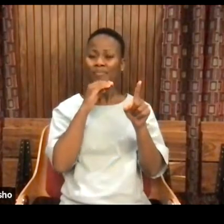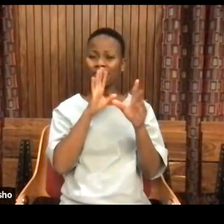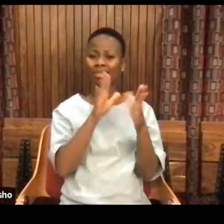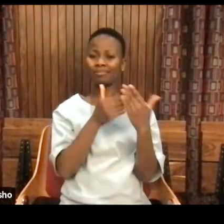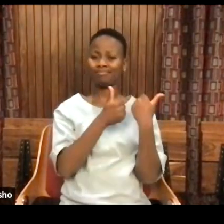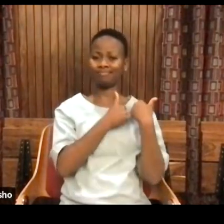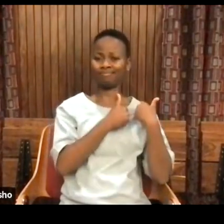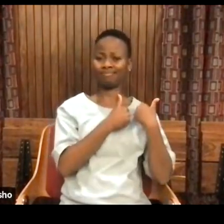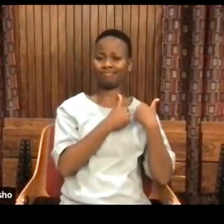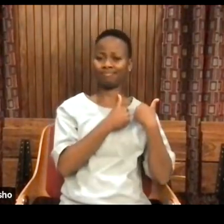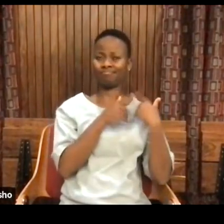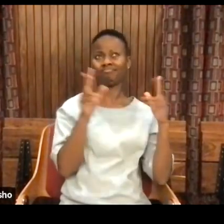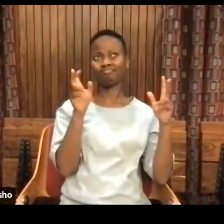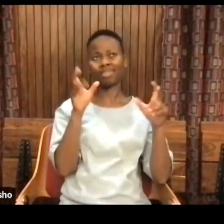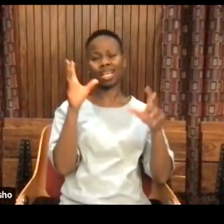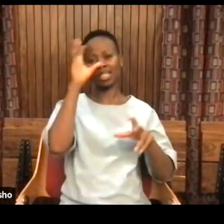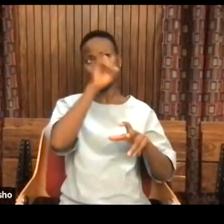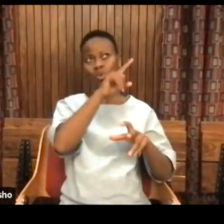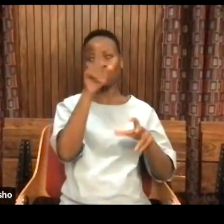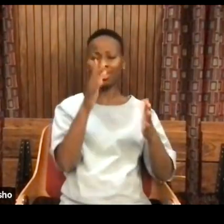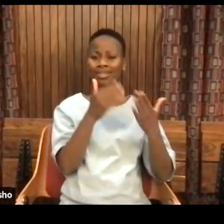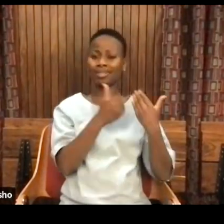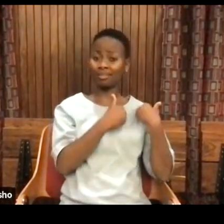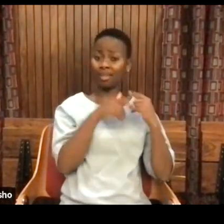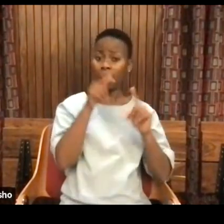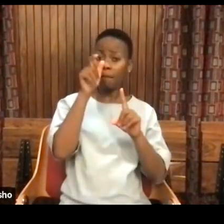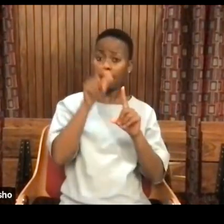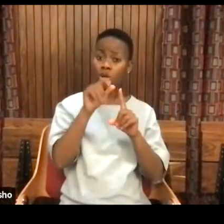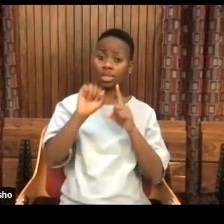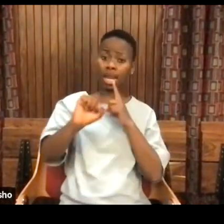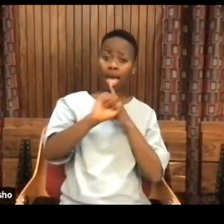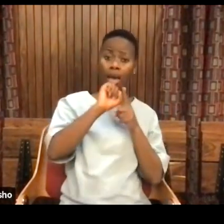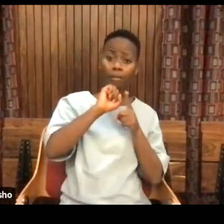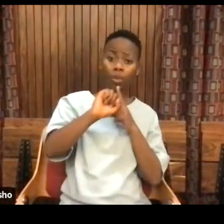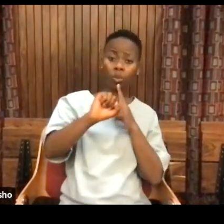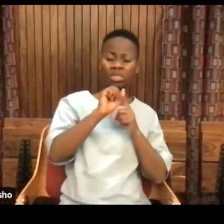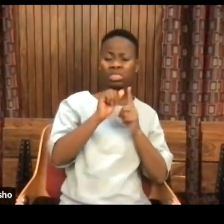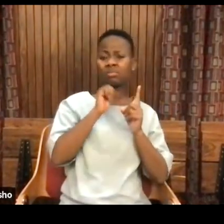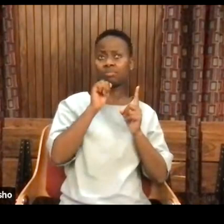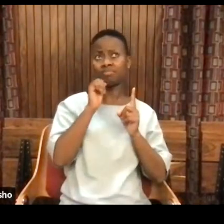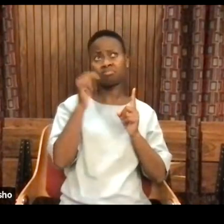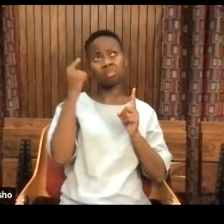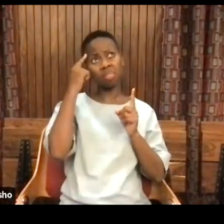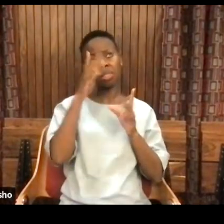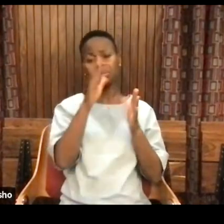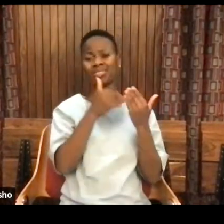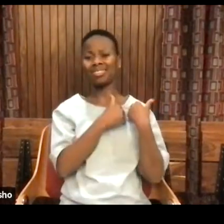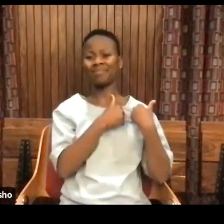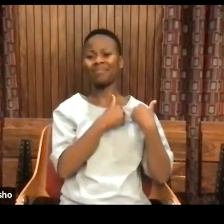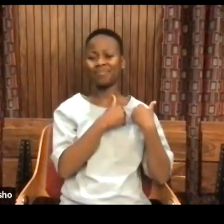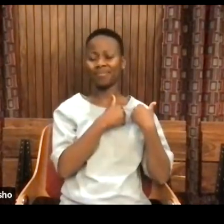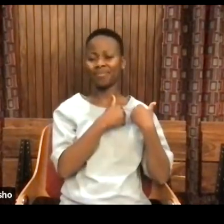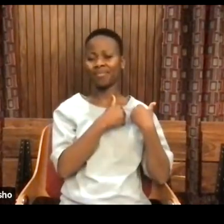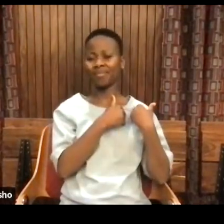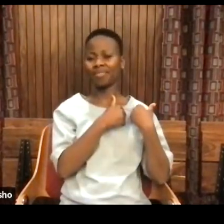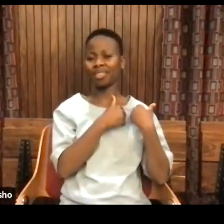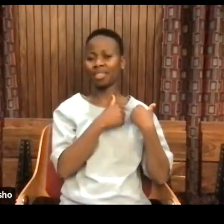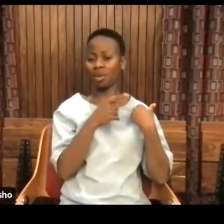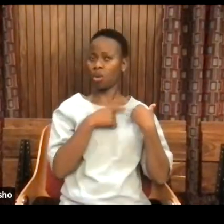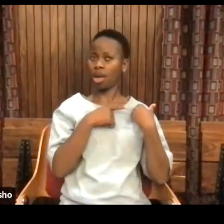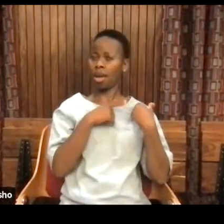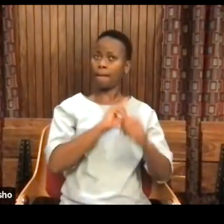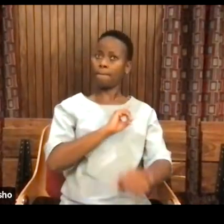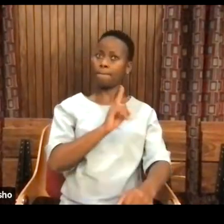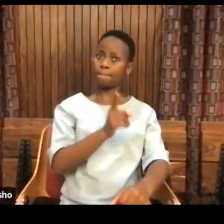even ironically, when they abuse us. Because there are people who would see that ability as a demonstration of a